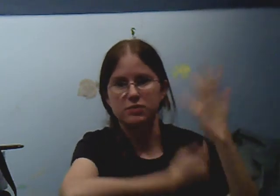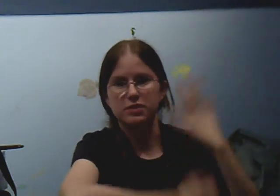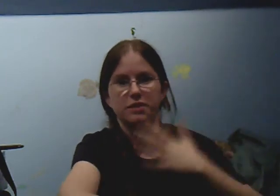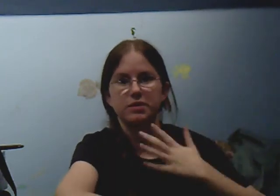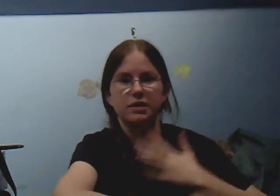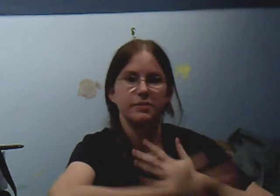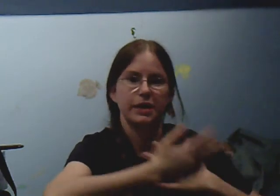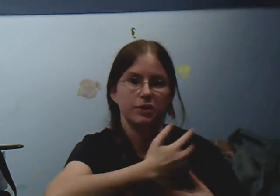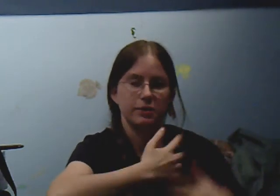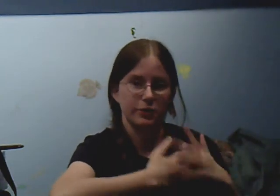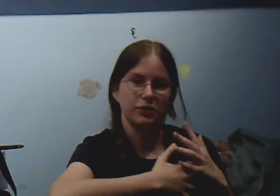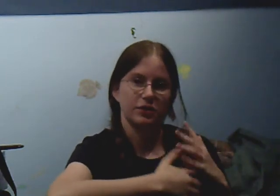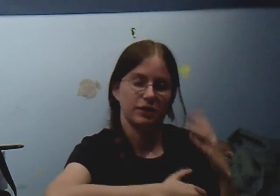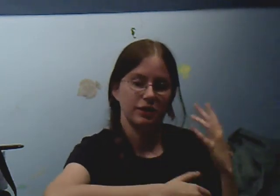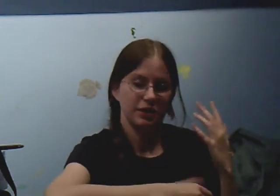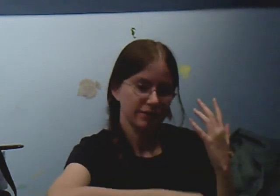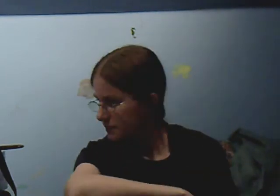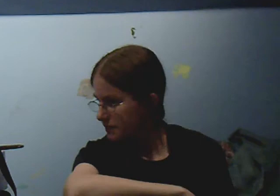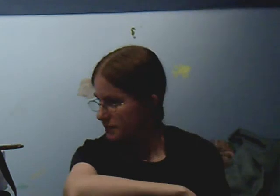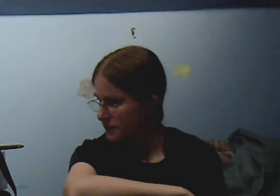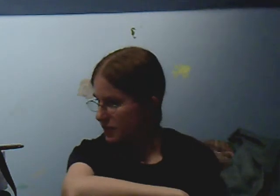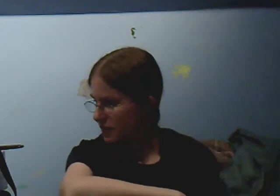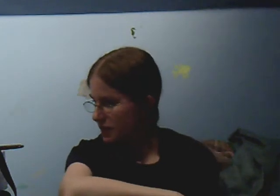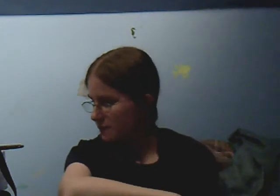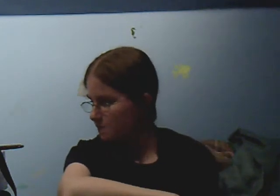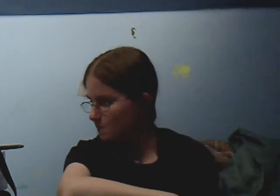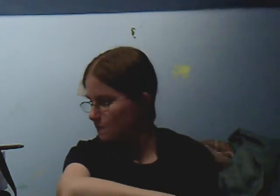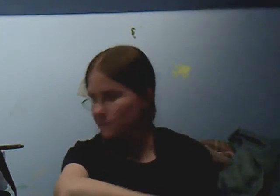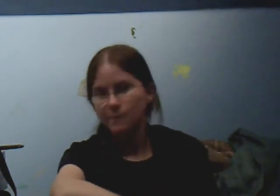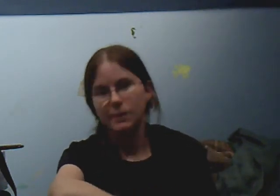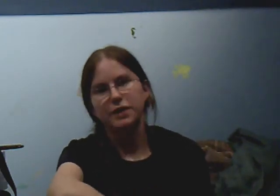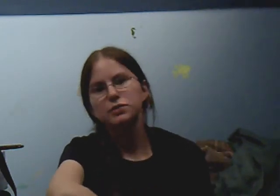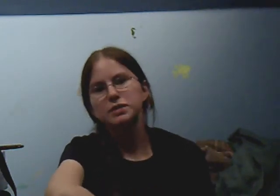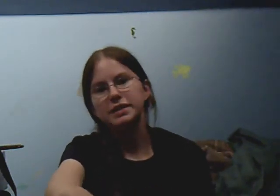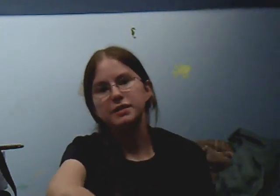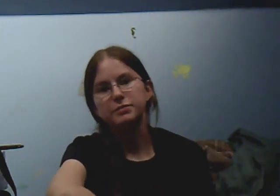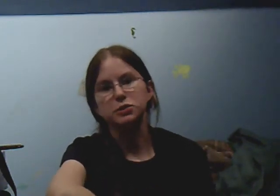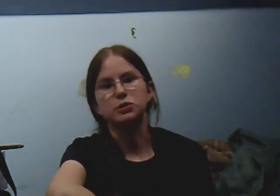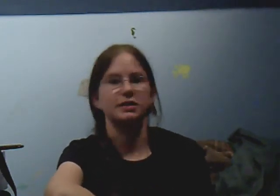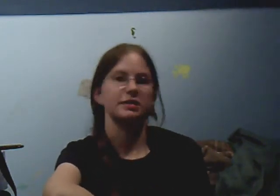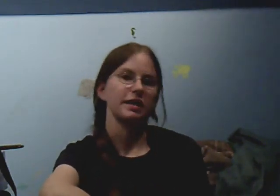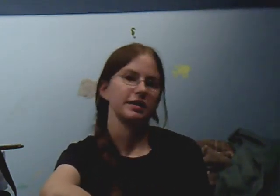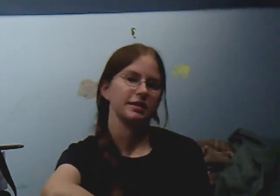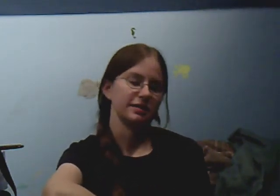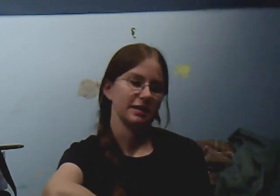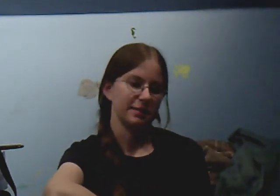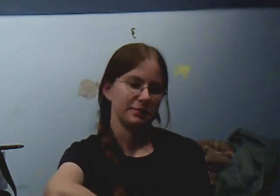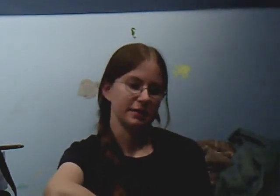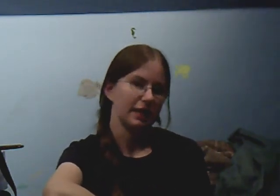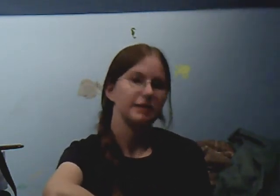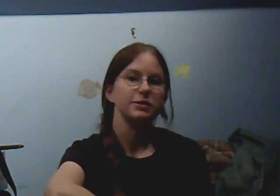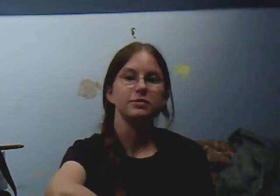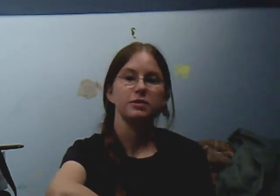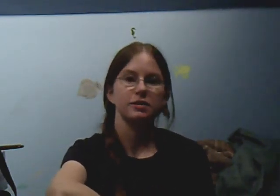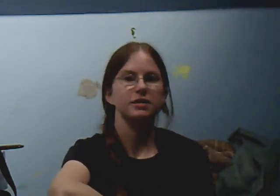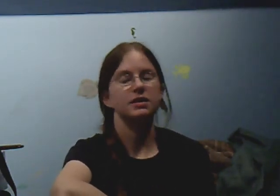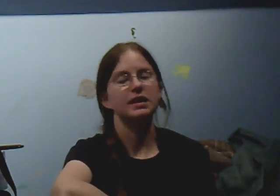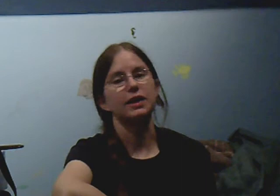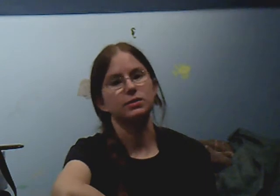something about a person. Um, I don't really have much more to say on this topic. I clearly did not